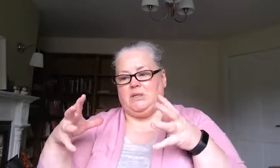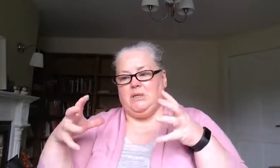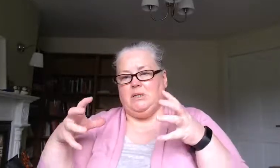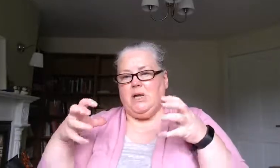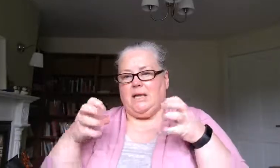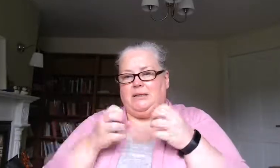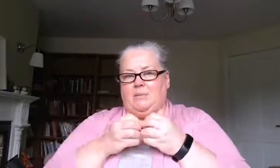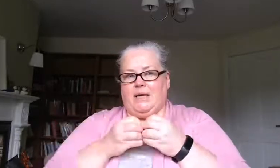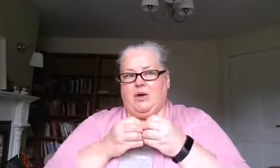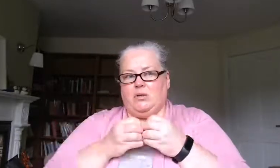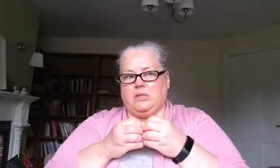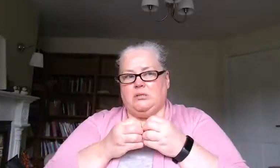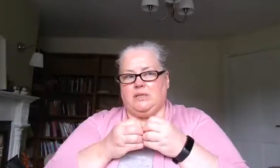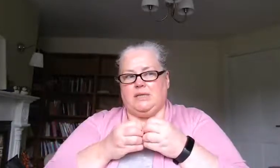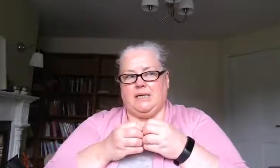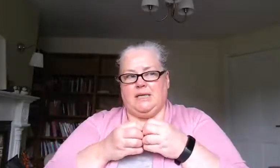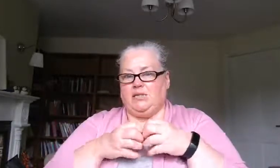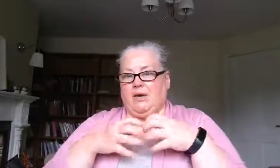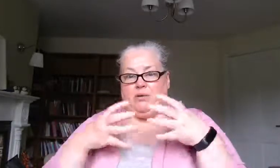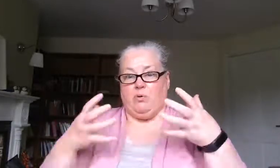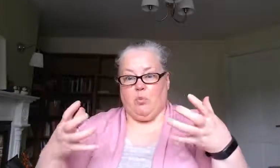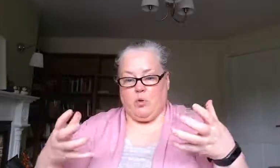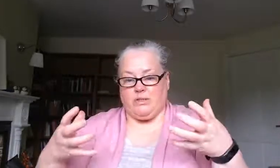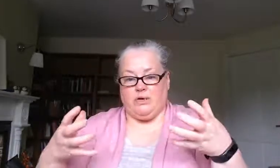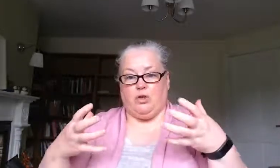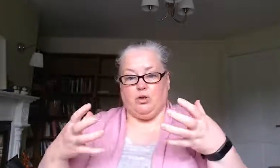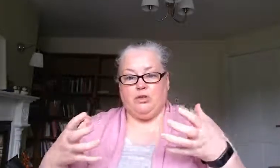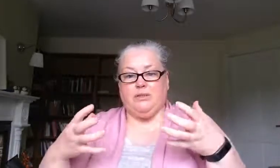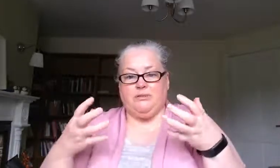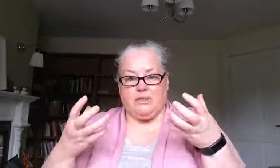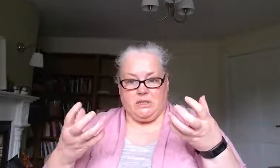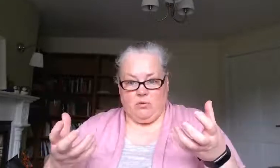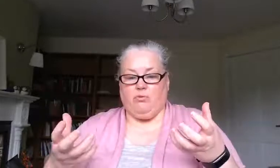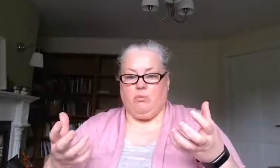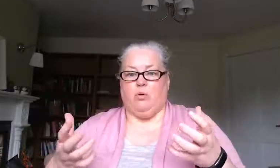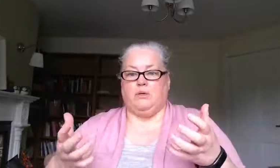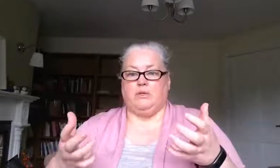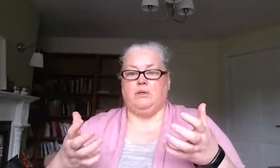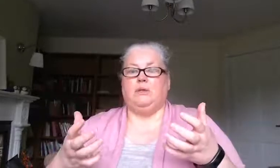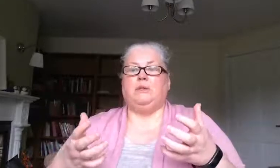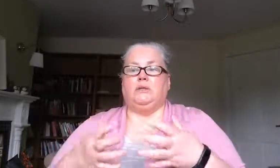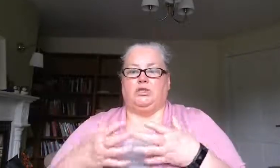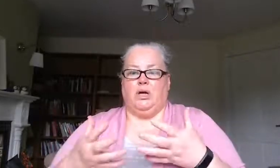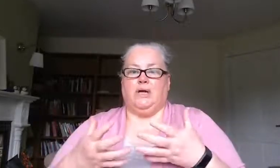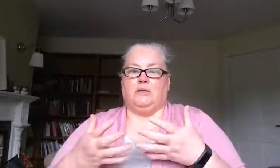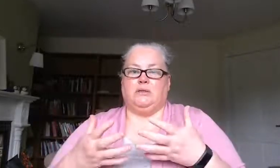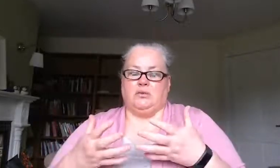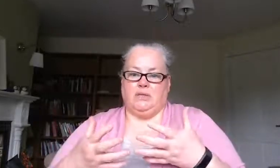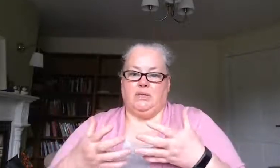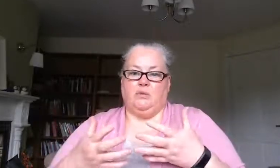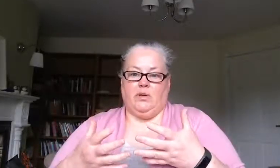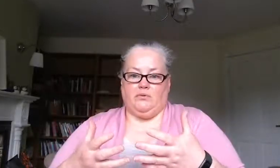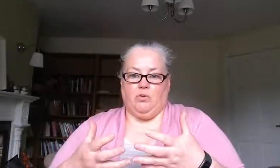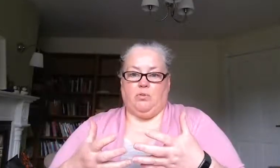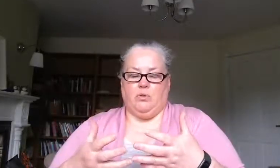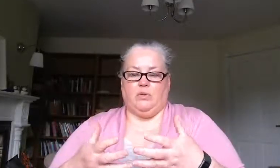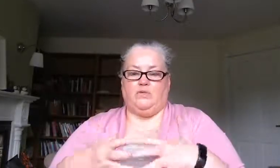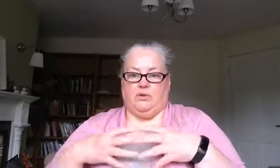and they'll be also looking to see is there any remorse there usually there is no remorse the child or the teen will have no remorse for